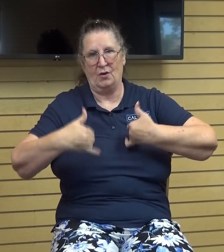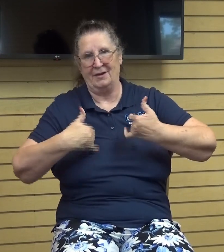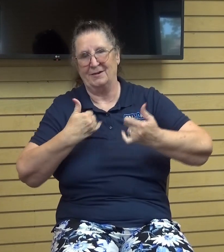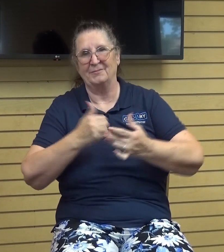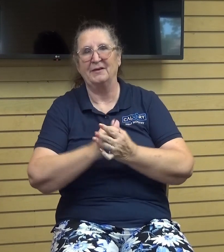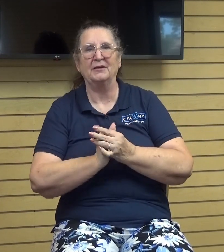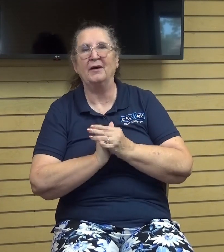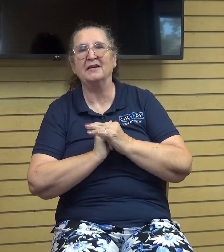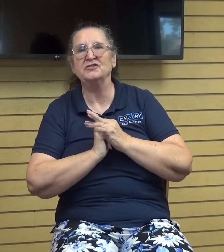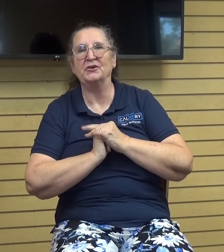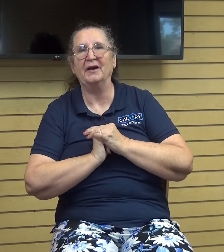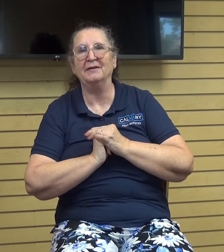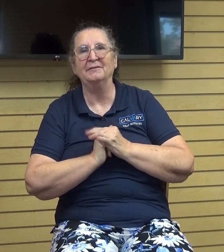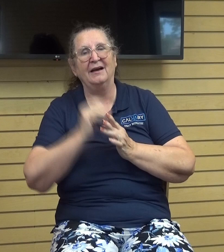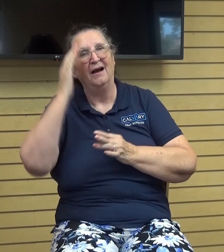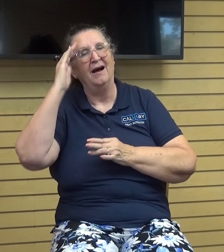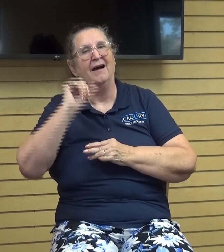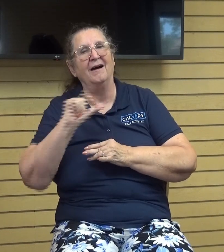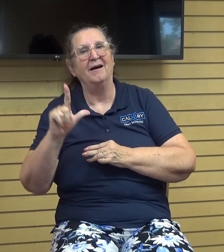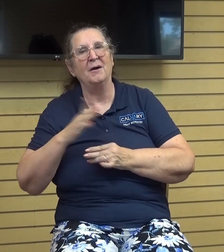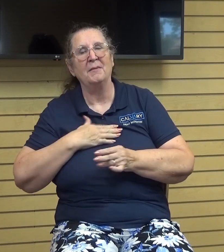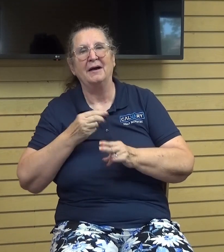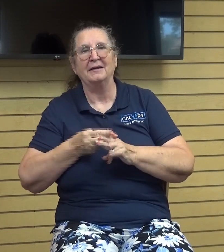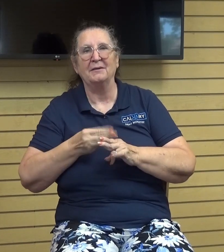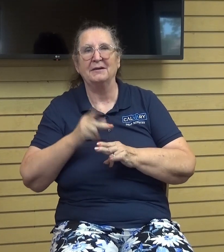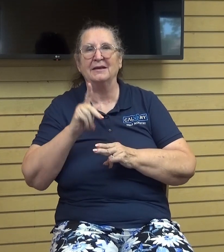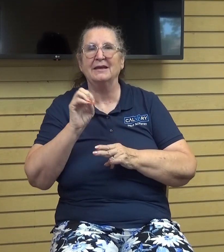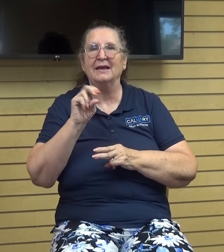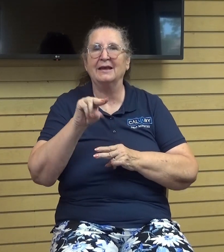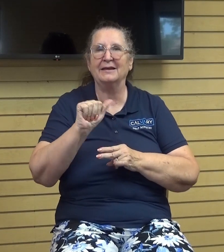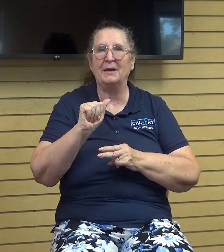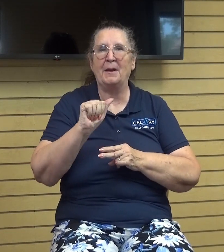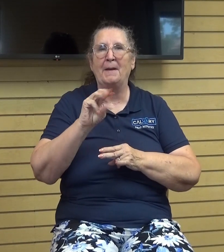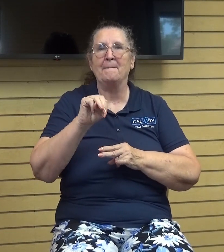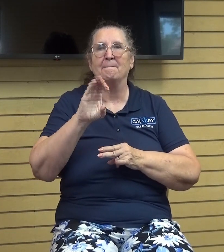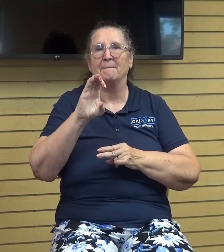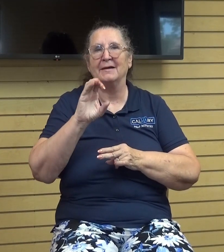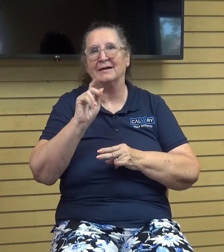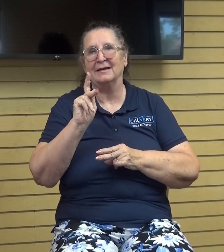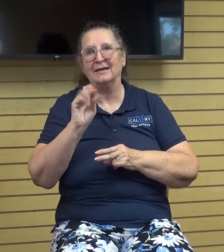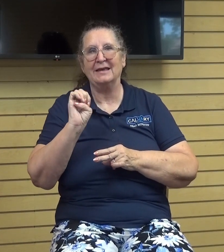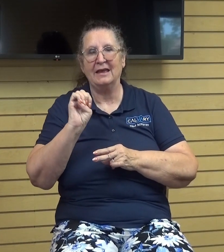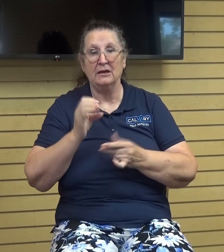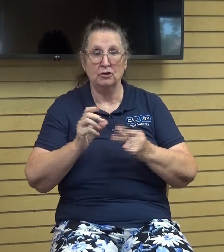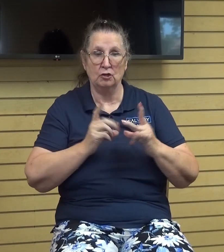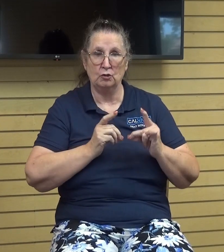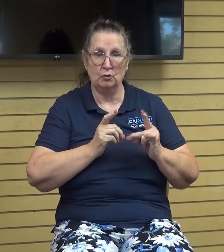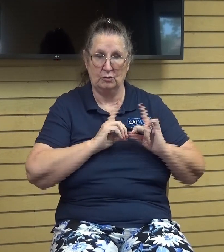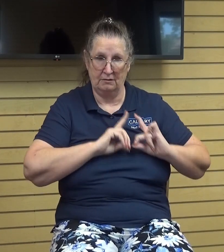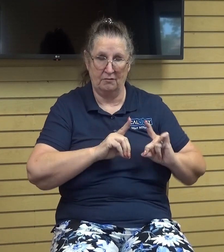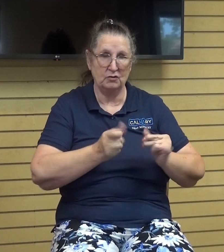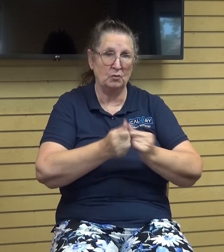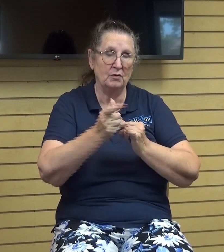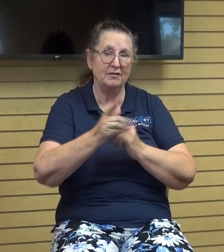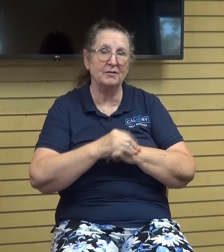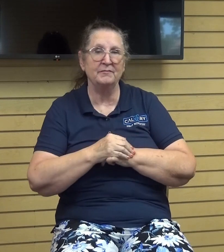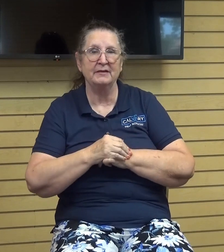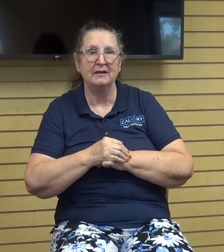hello everybody my name is kenna mckee and i'm here to do the devotion with you so um where i'm going to be is isaiah